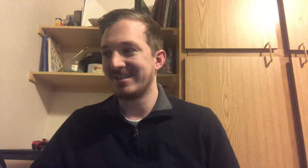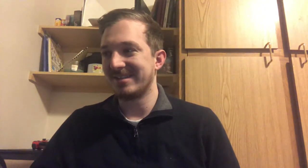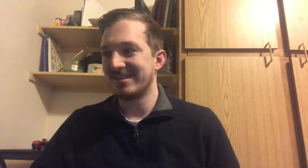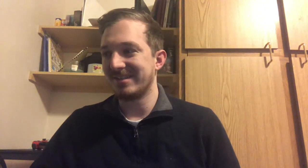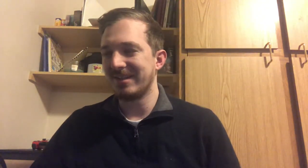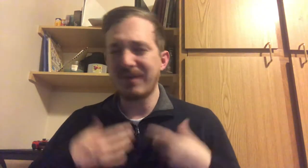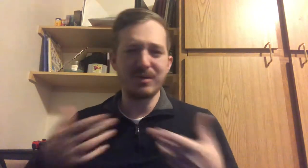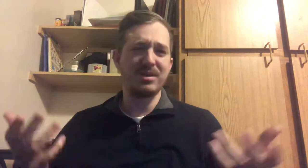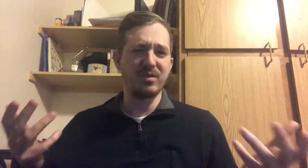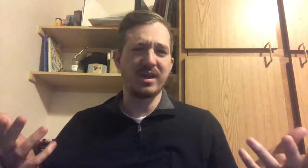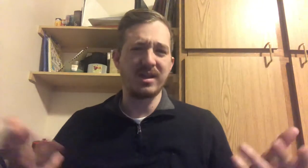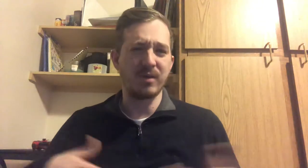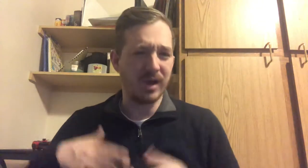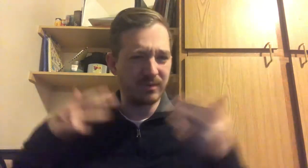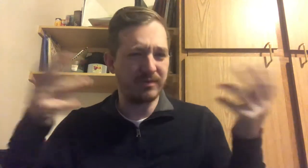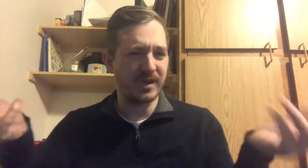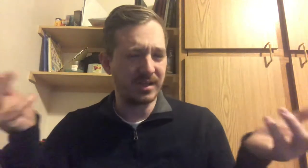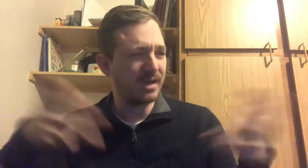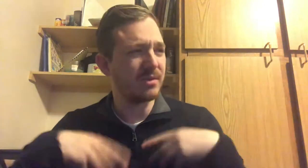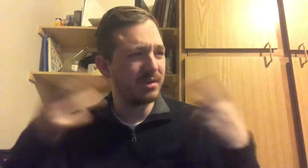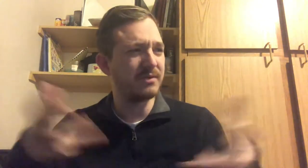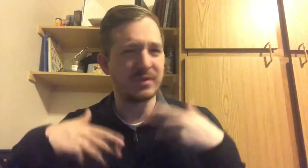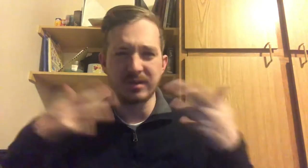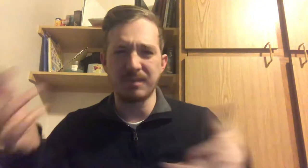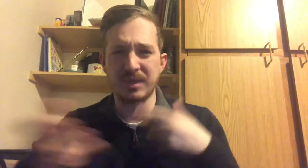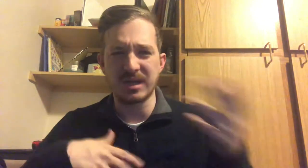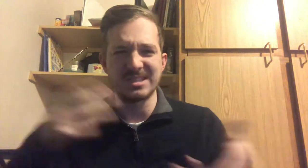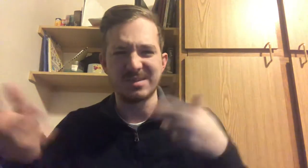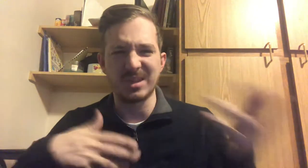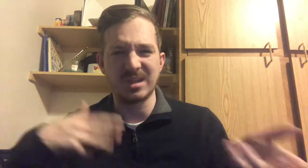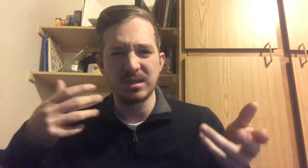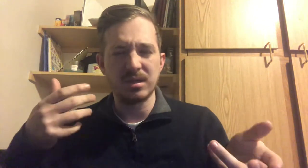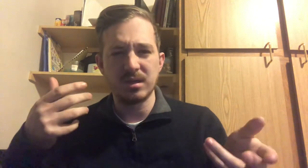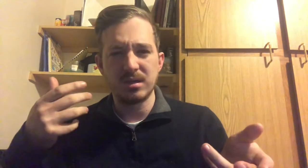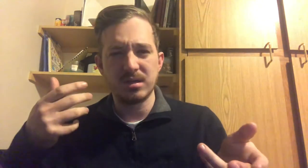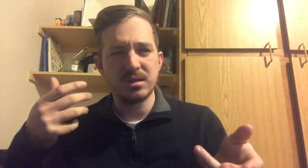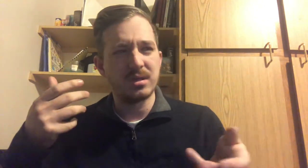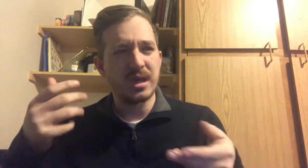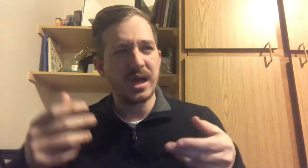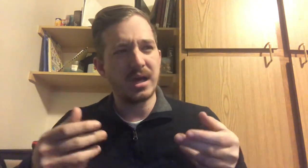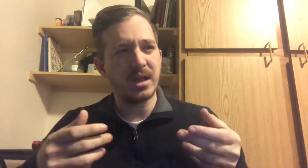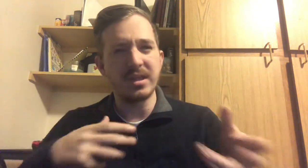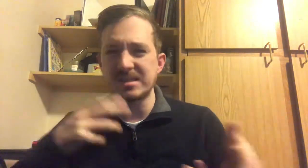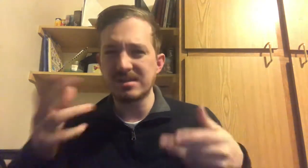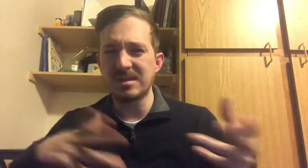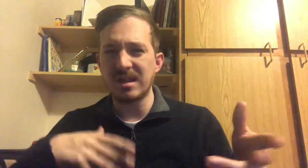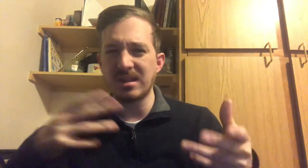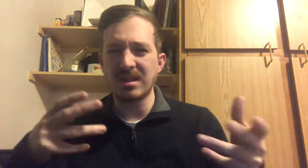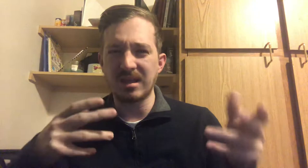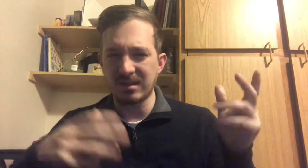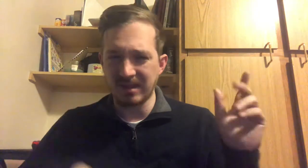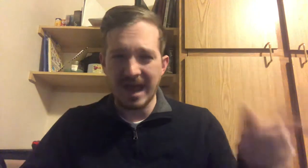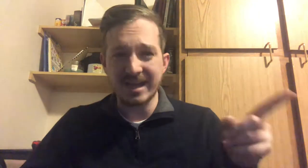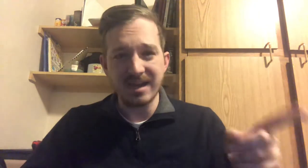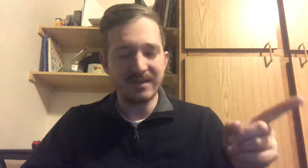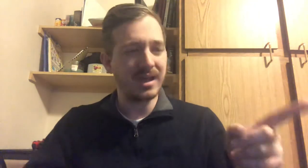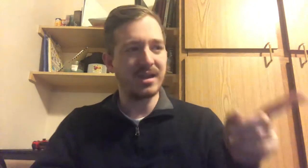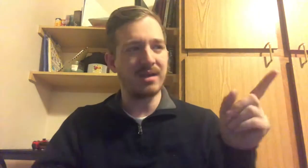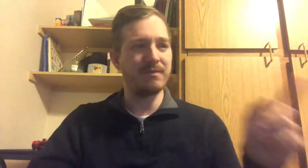And if I were to do that now, I would find, I would figure that'd be kind of something, unless, like, that kind of cane, I'd